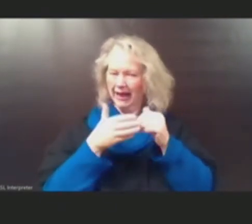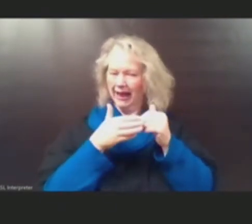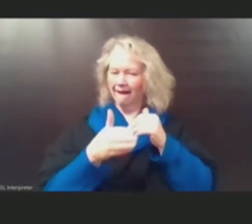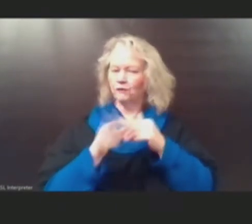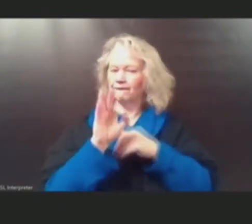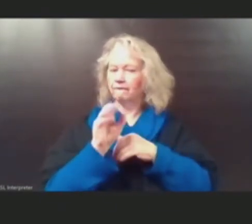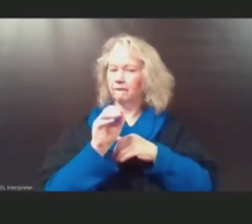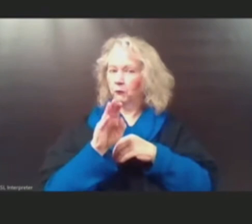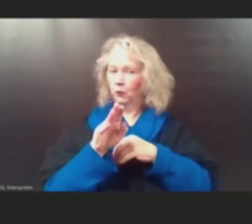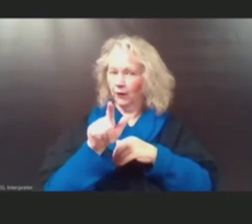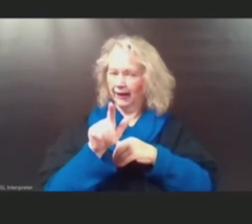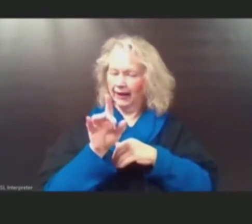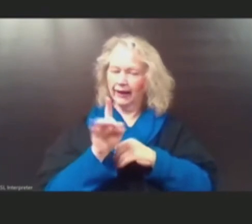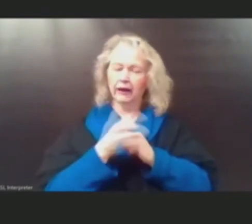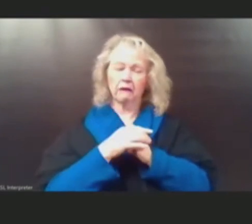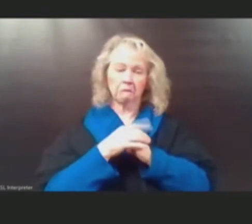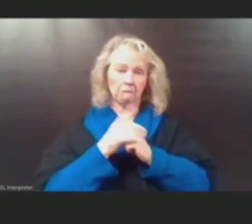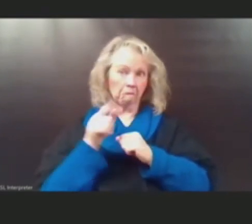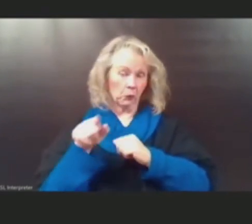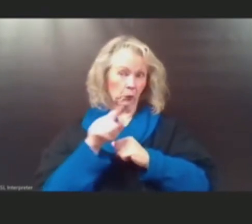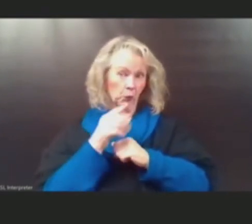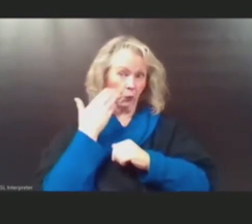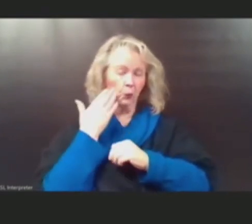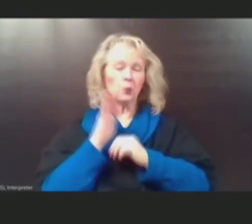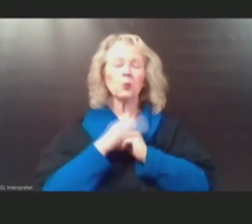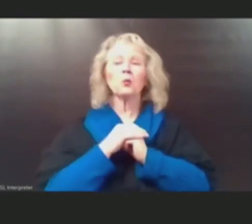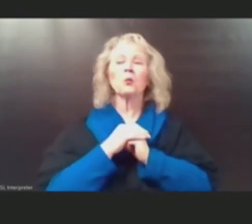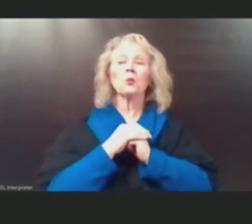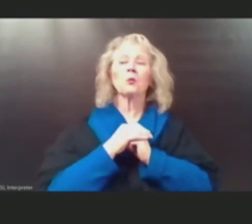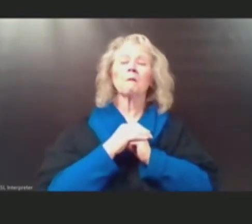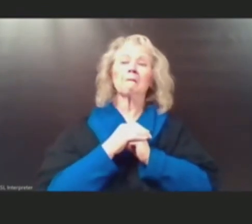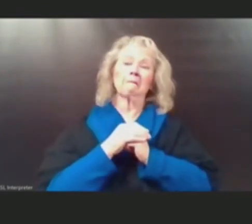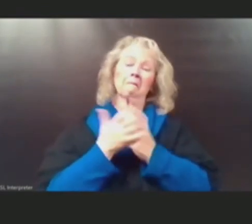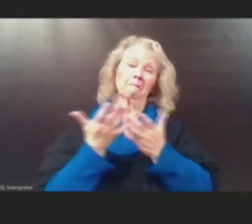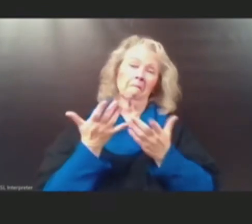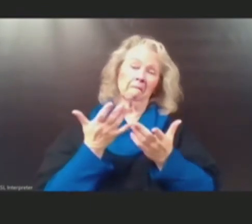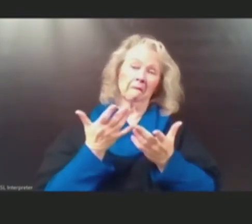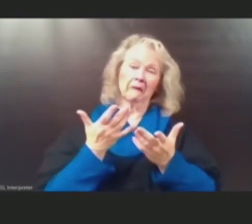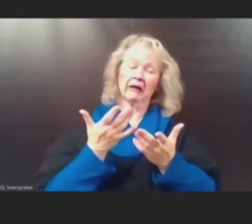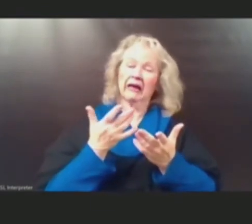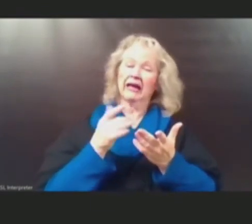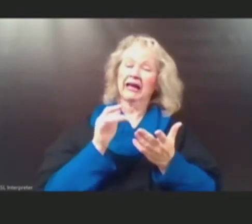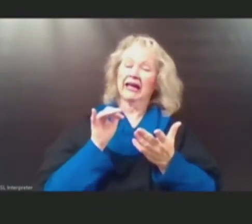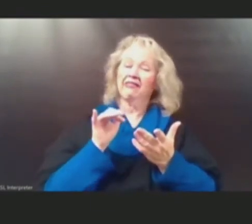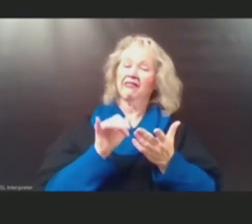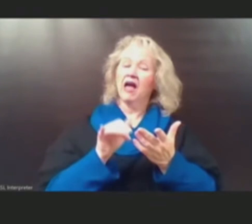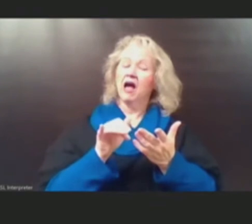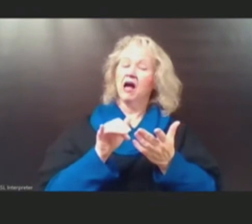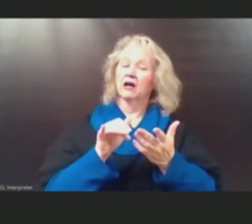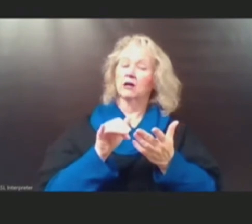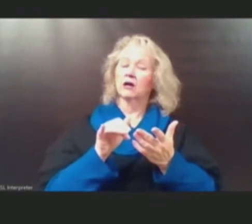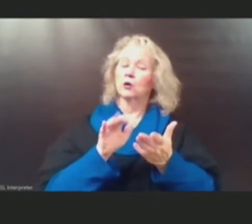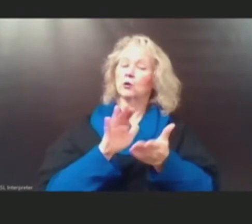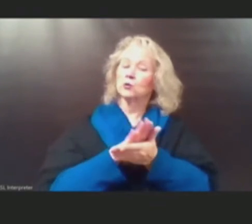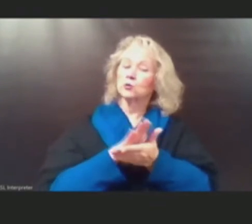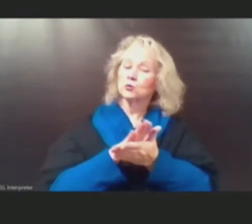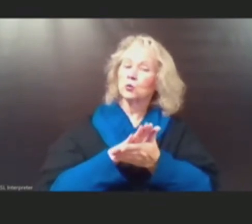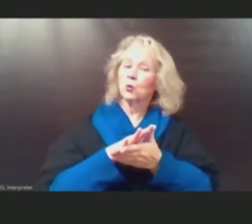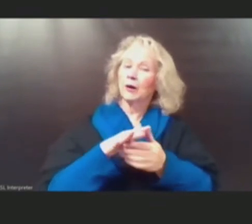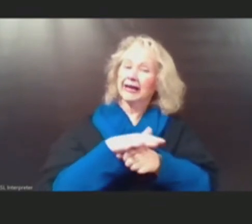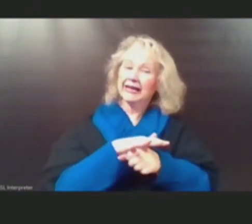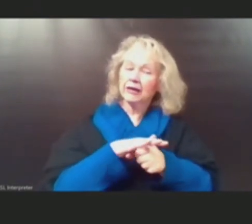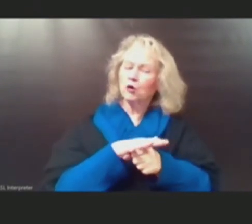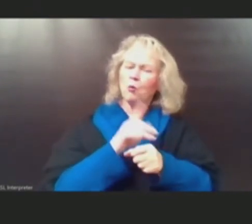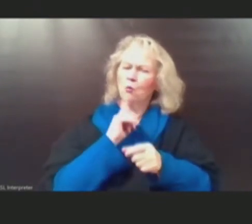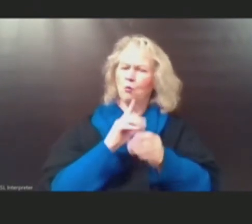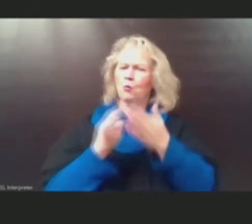I'm not sure if anyone knows this, but if so, could someone tell me if it's school districts or municipalities who made the